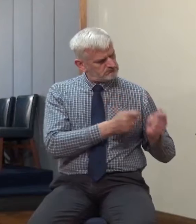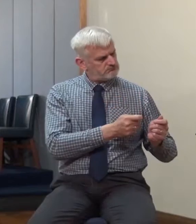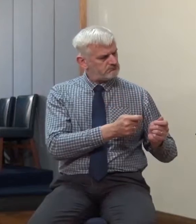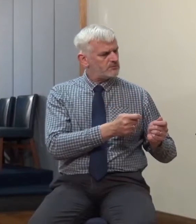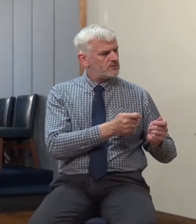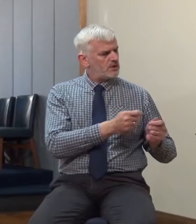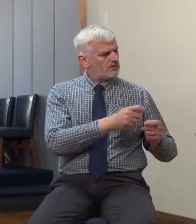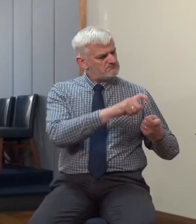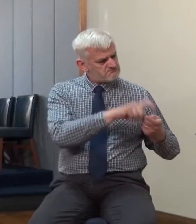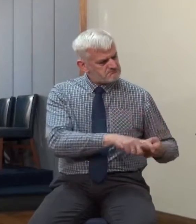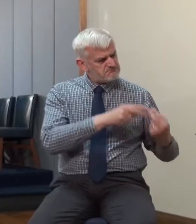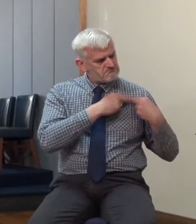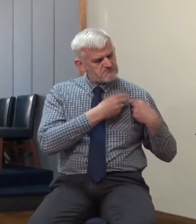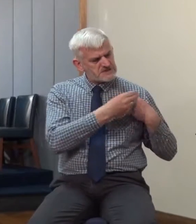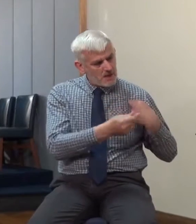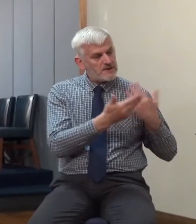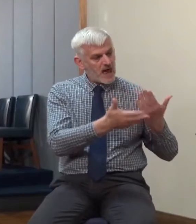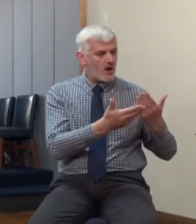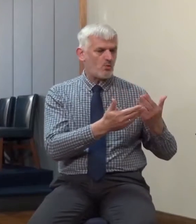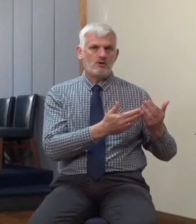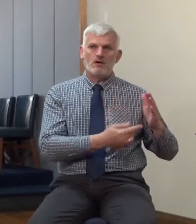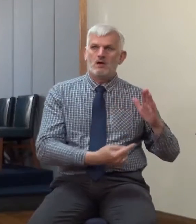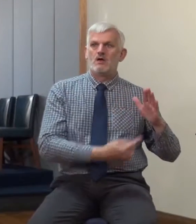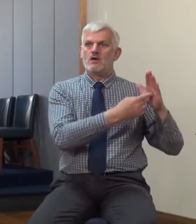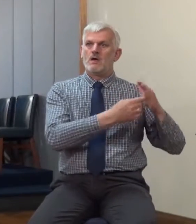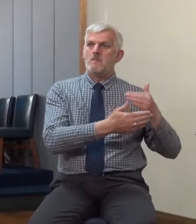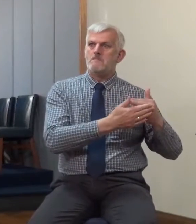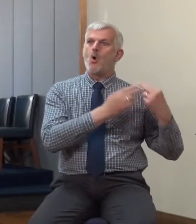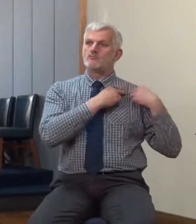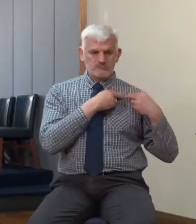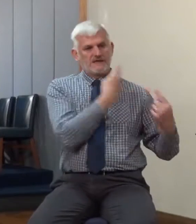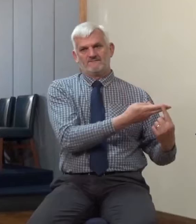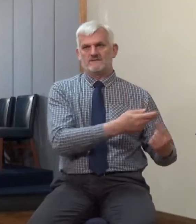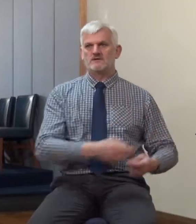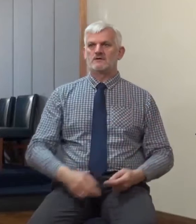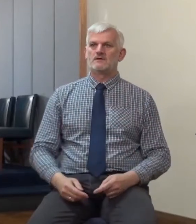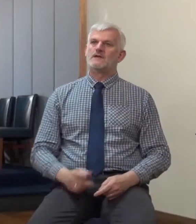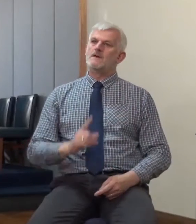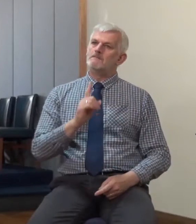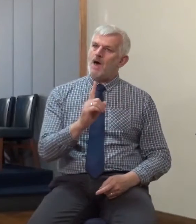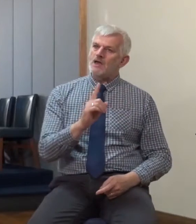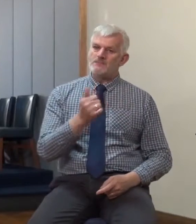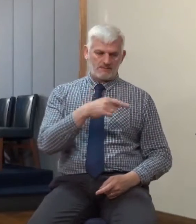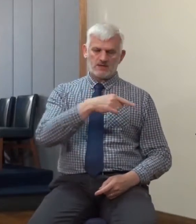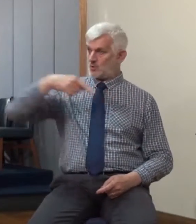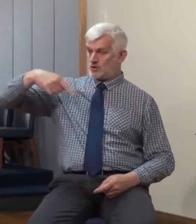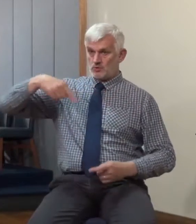his goods. But, and if that evil servant shall say in his heart, my Lord